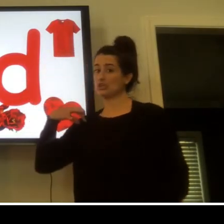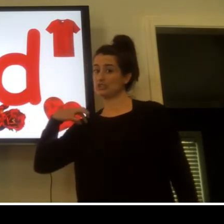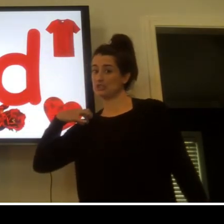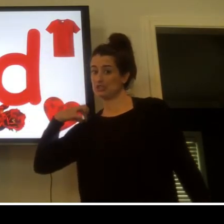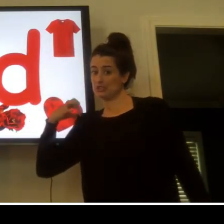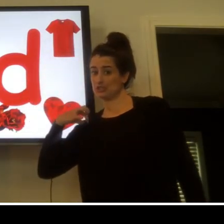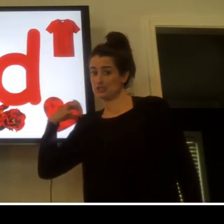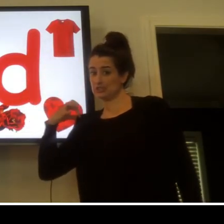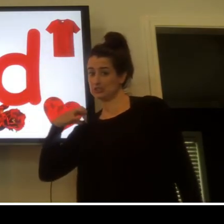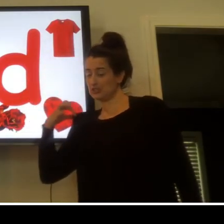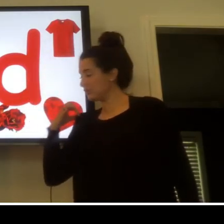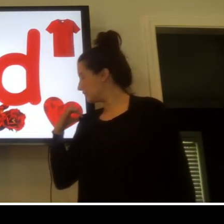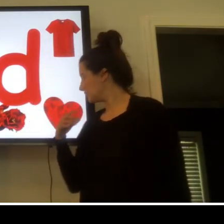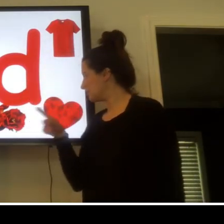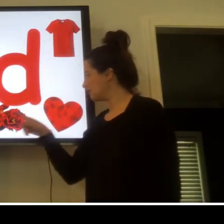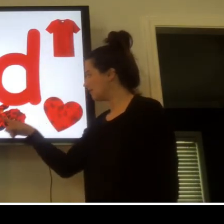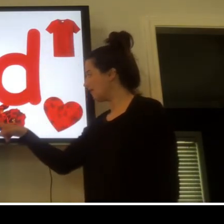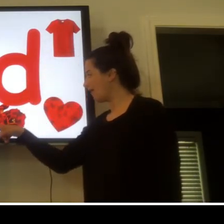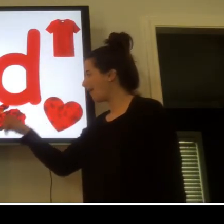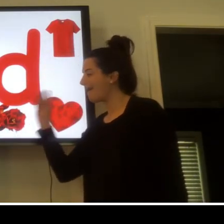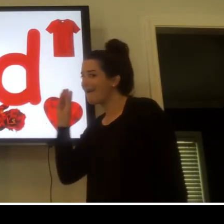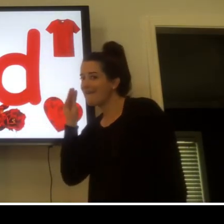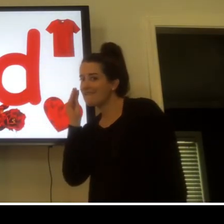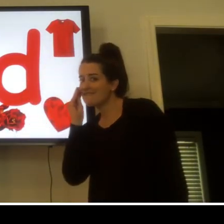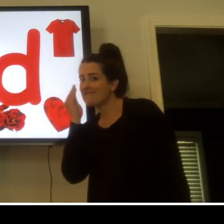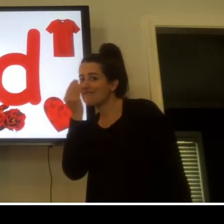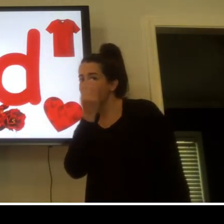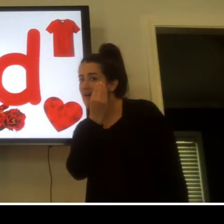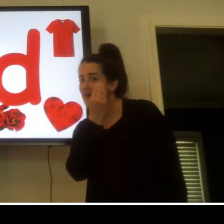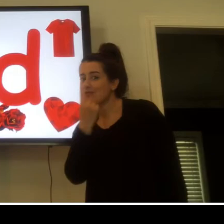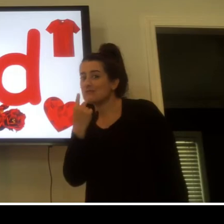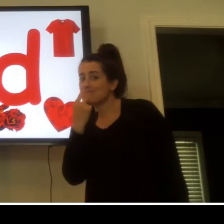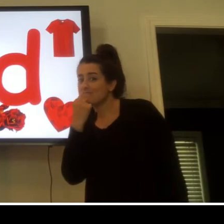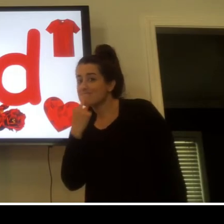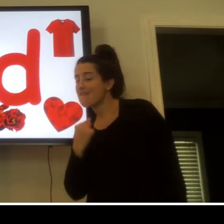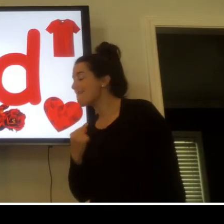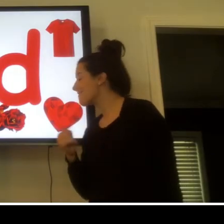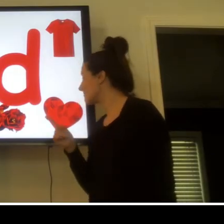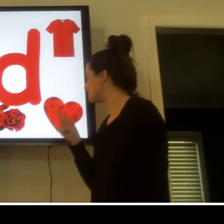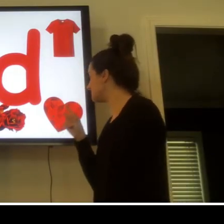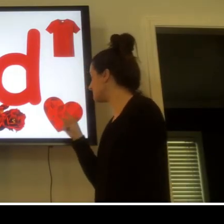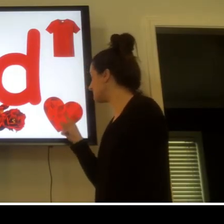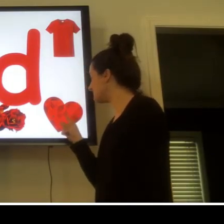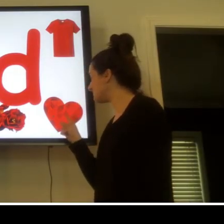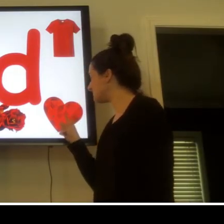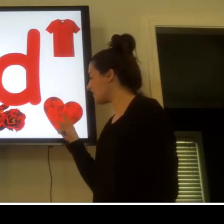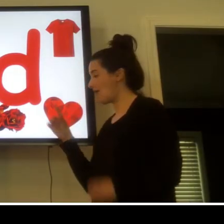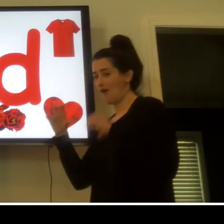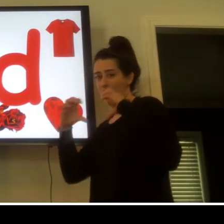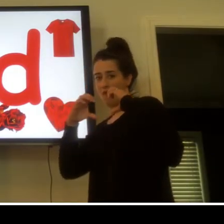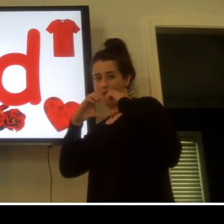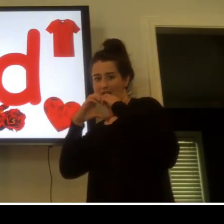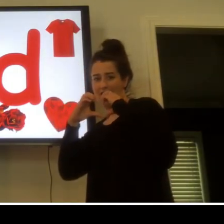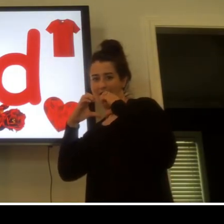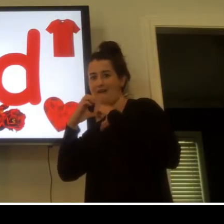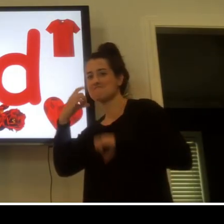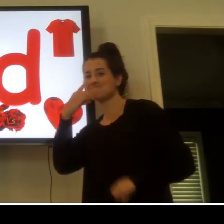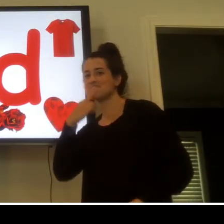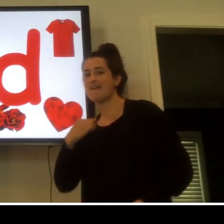shirts, flowers are red, and hearts are